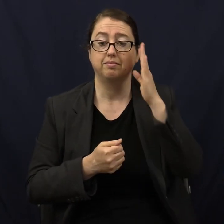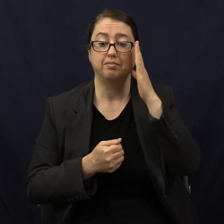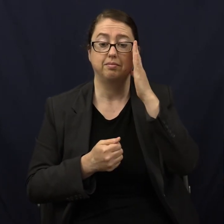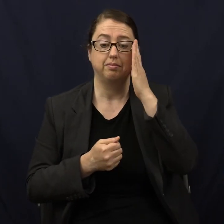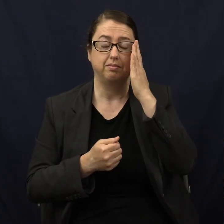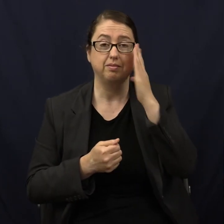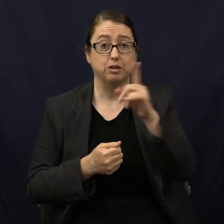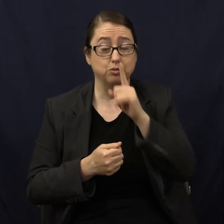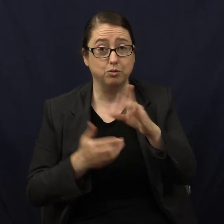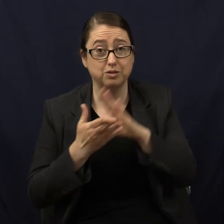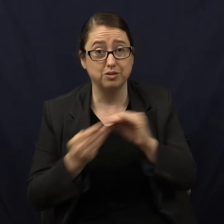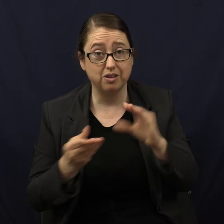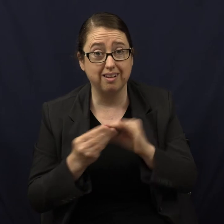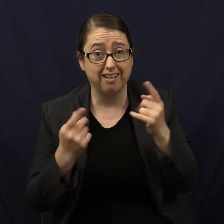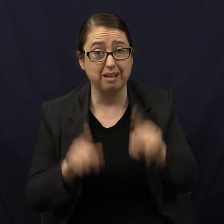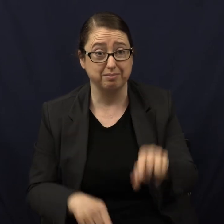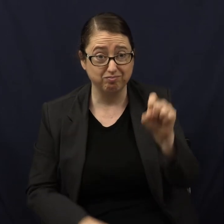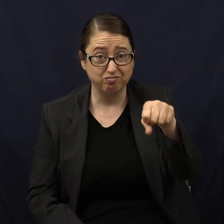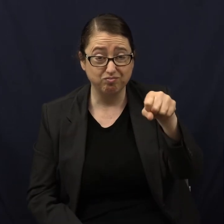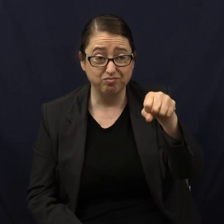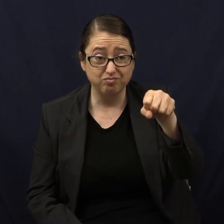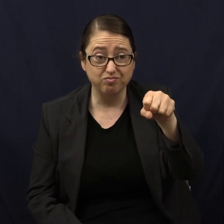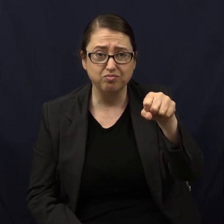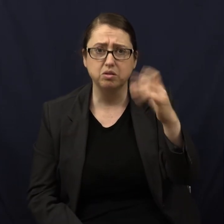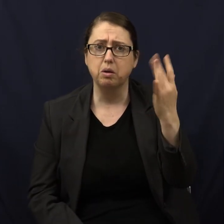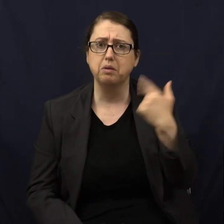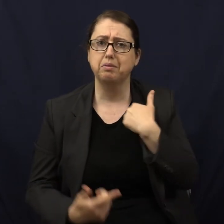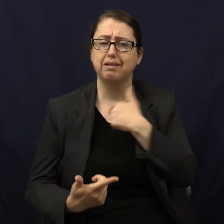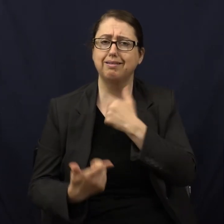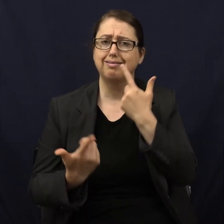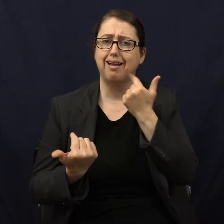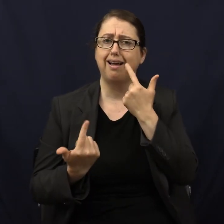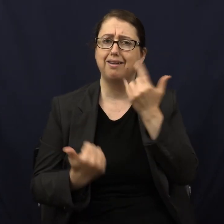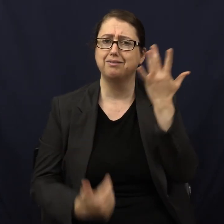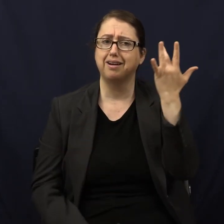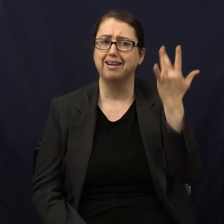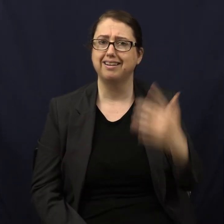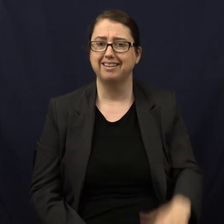True story. I'm not kidding. It actually happened. Now, why do we all laugh at that?